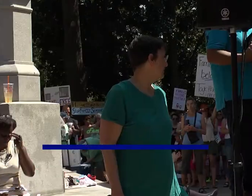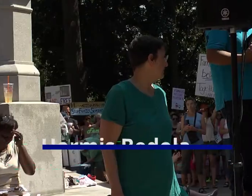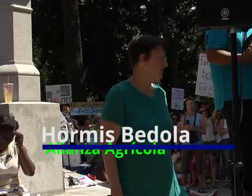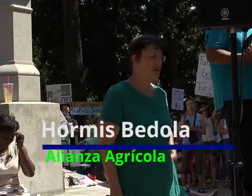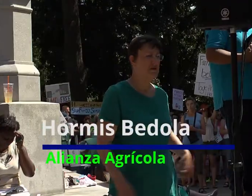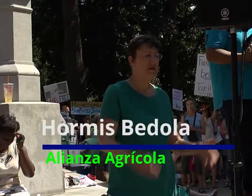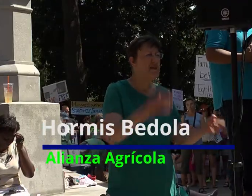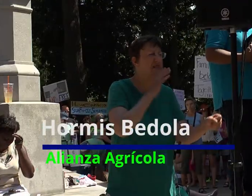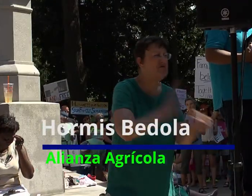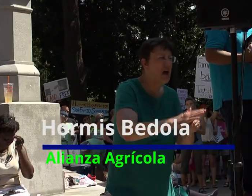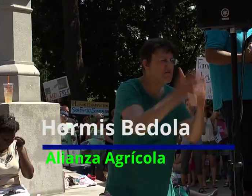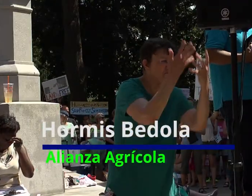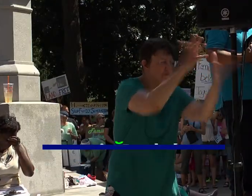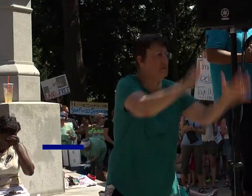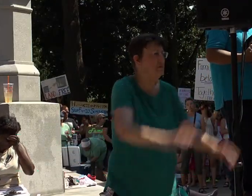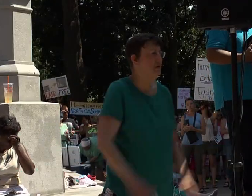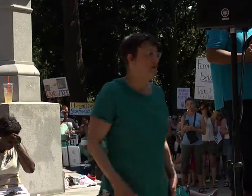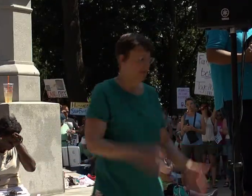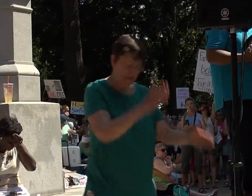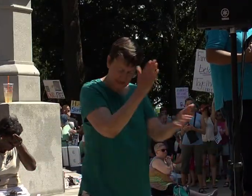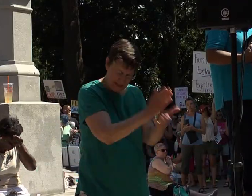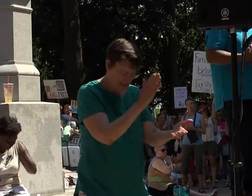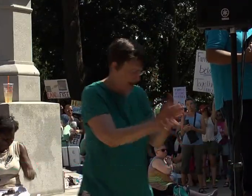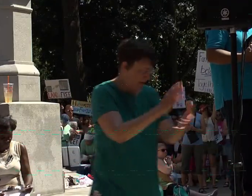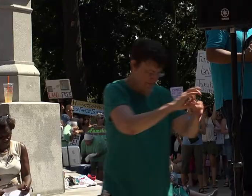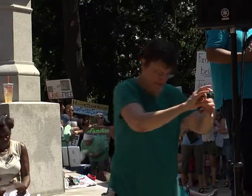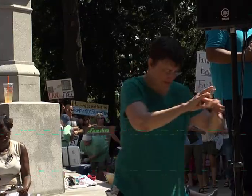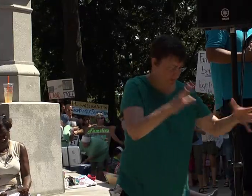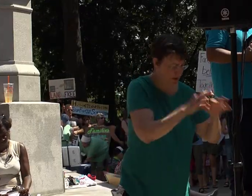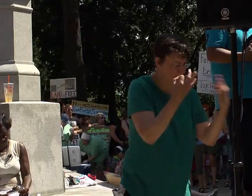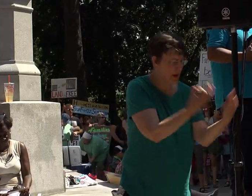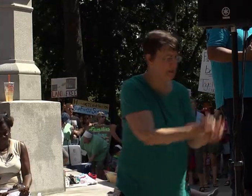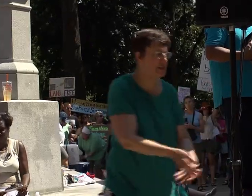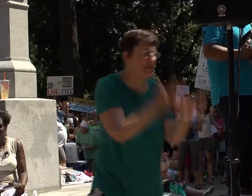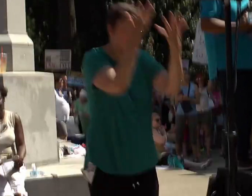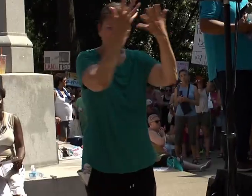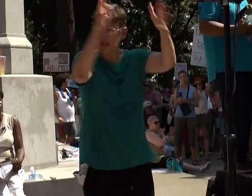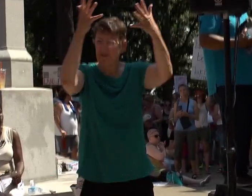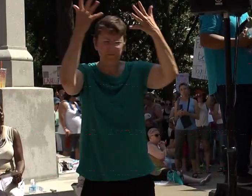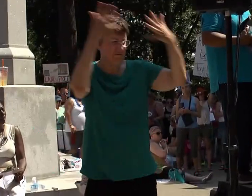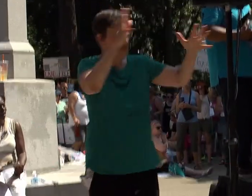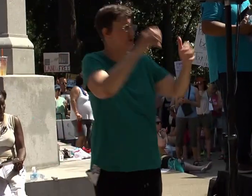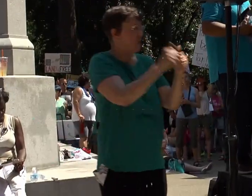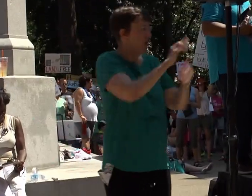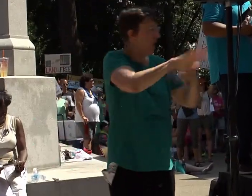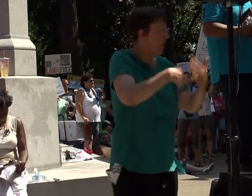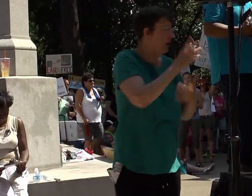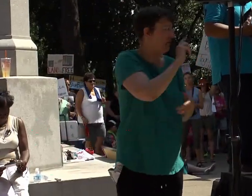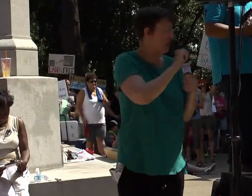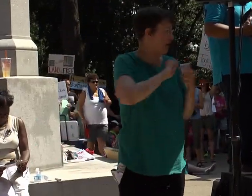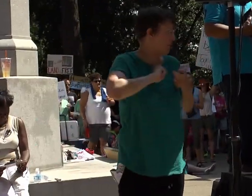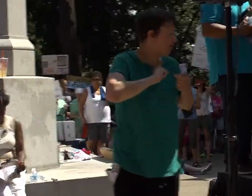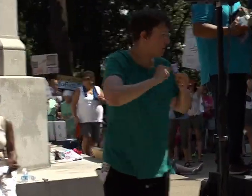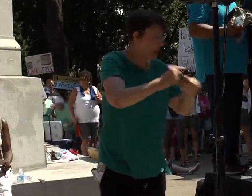Enough with separating families and enough with so much pain. It was already enough with all the